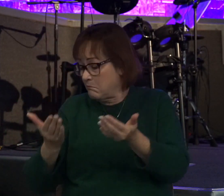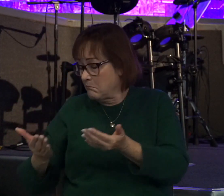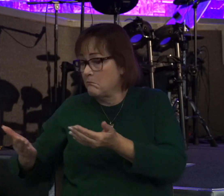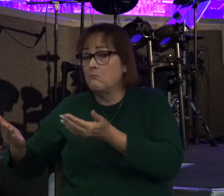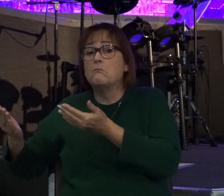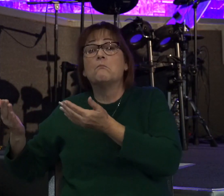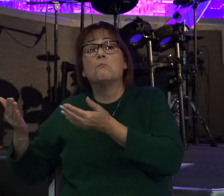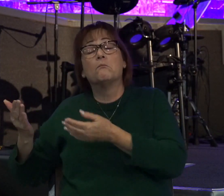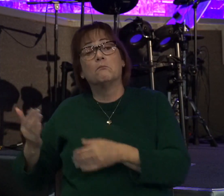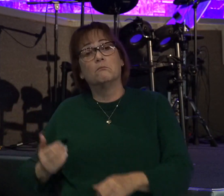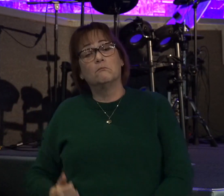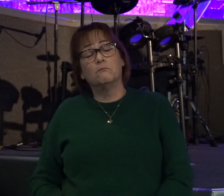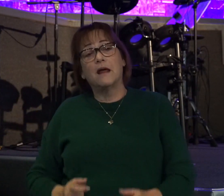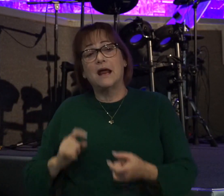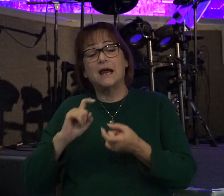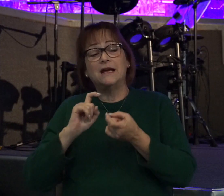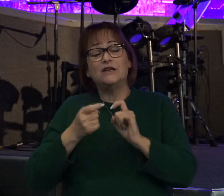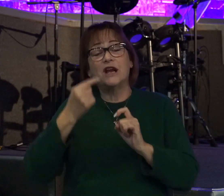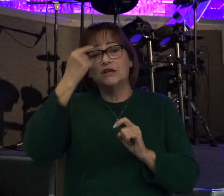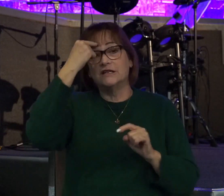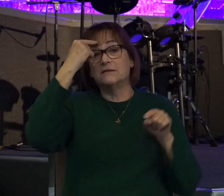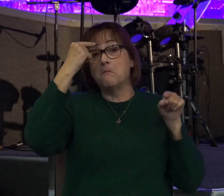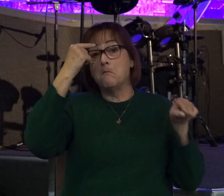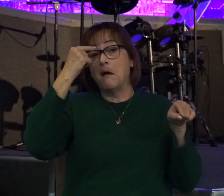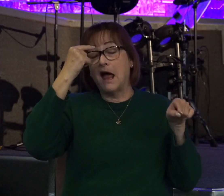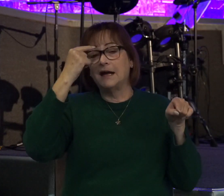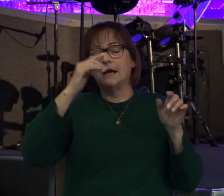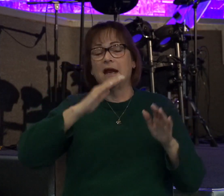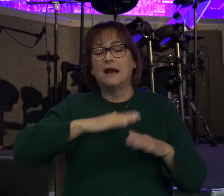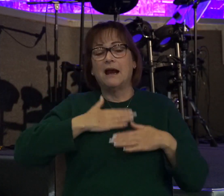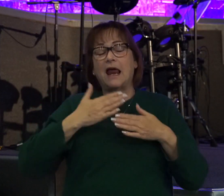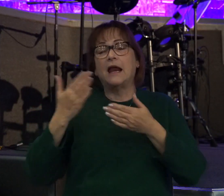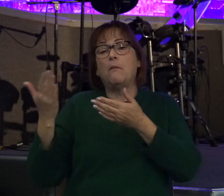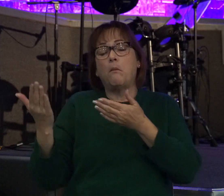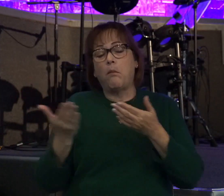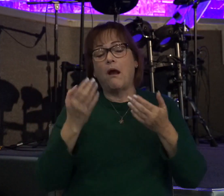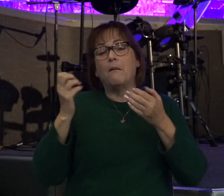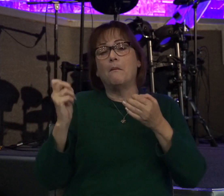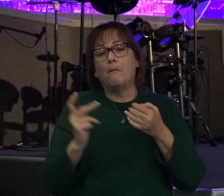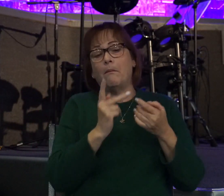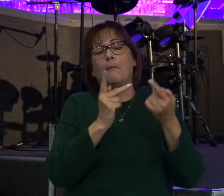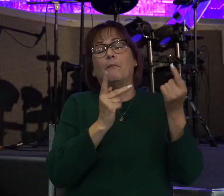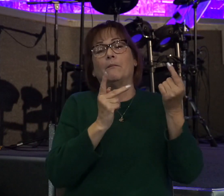And he changed his mind. And he gladly brought God into his, to where he was.